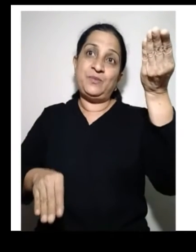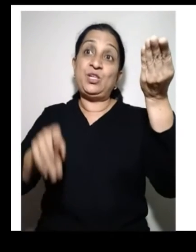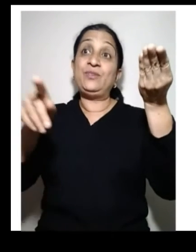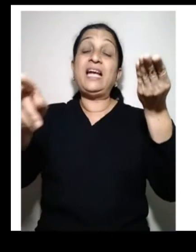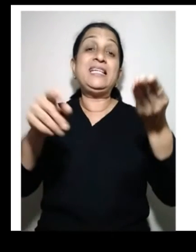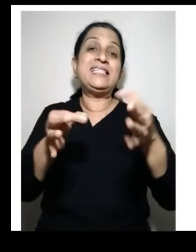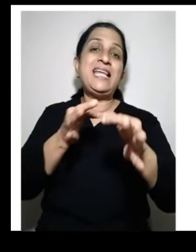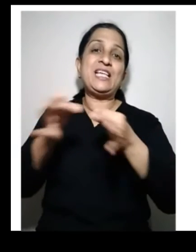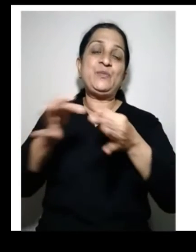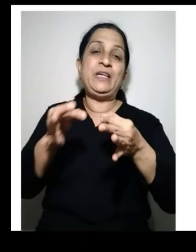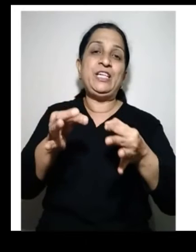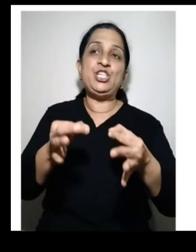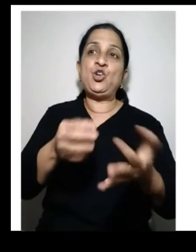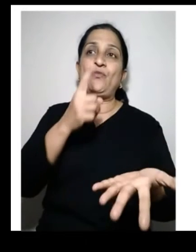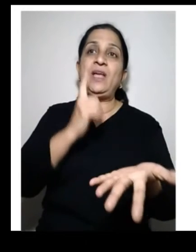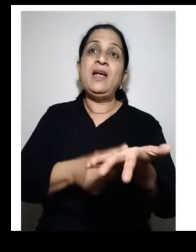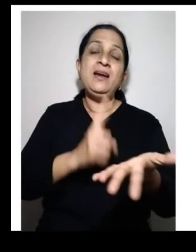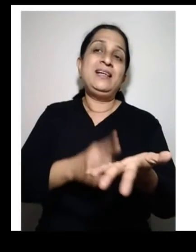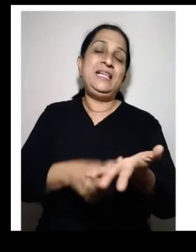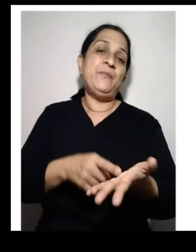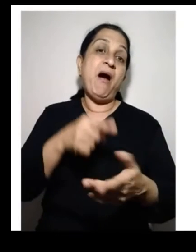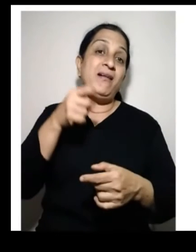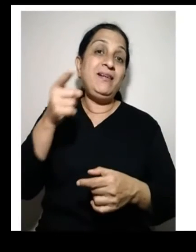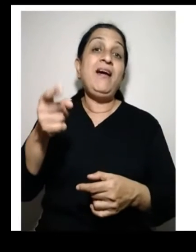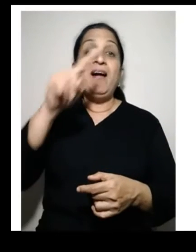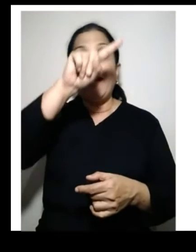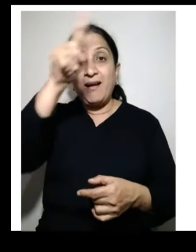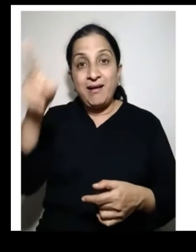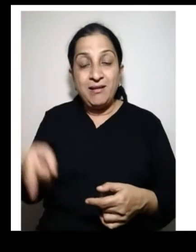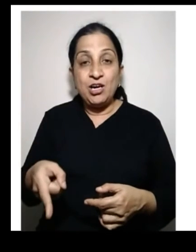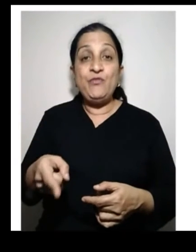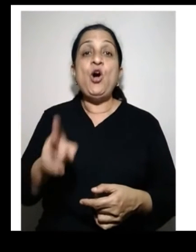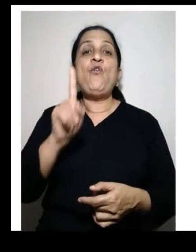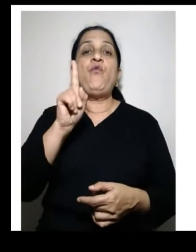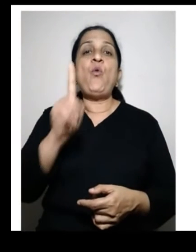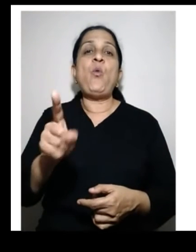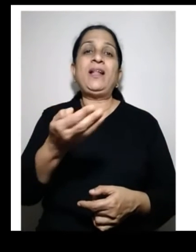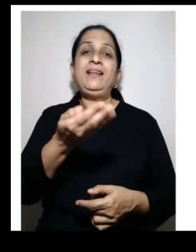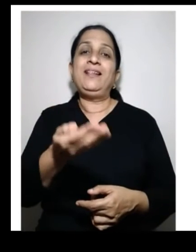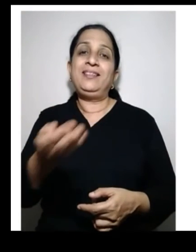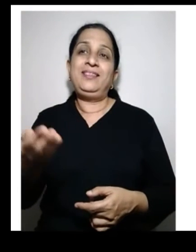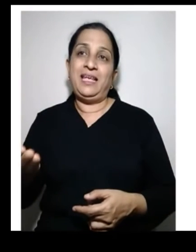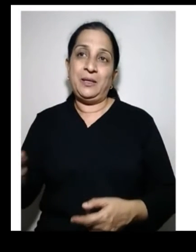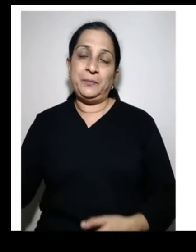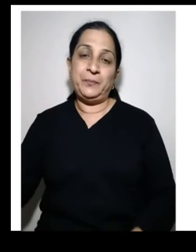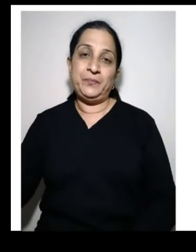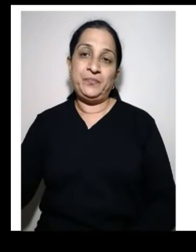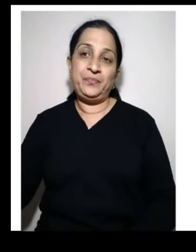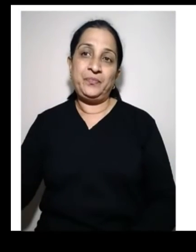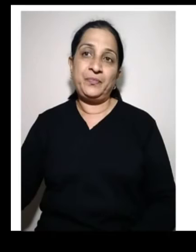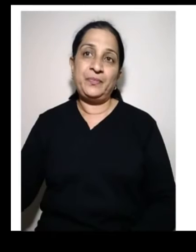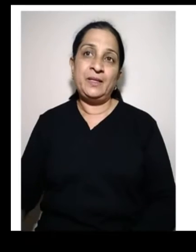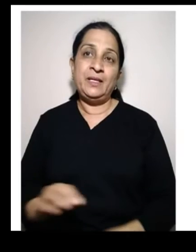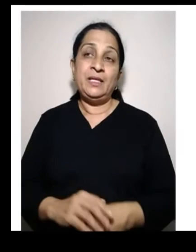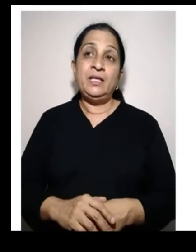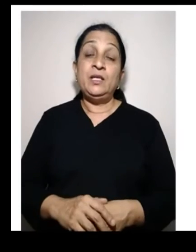if one increases, the other decreases. That is the demand curve for one commodity.